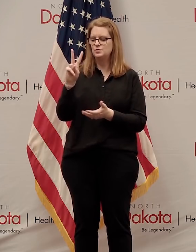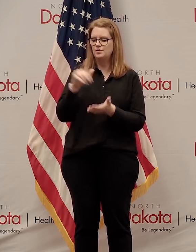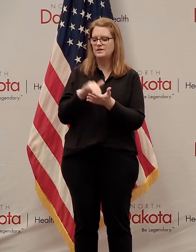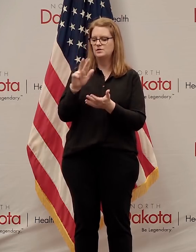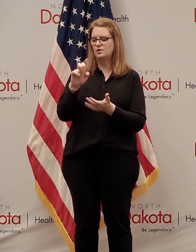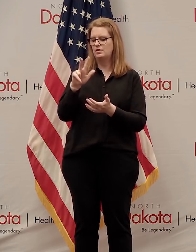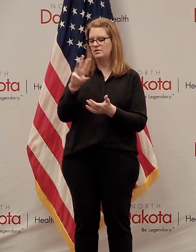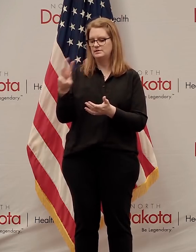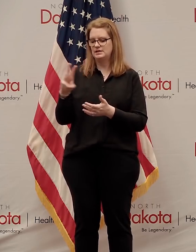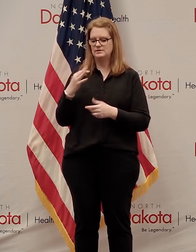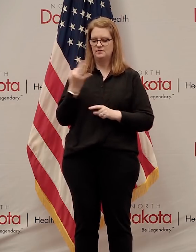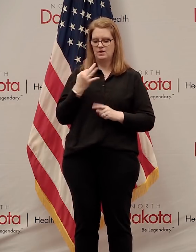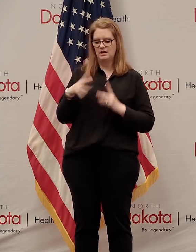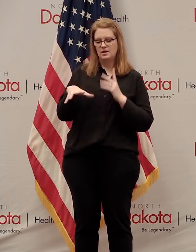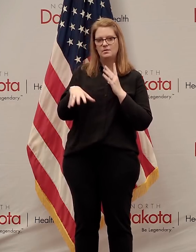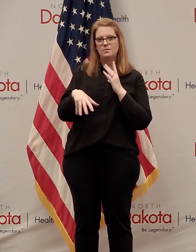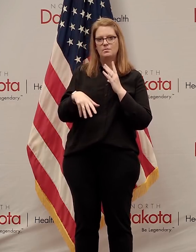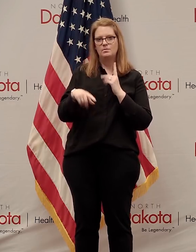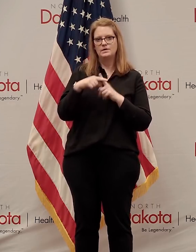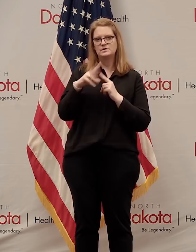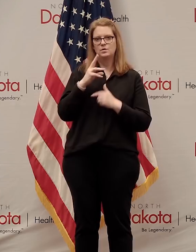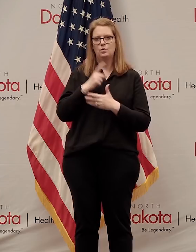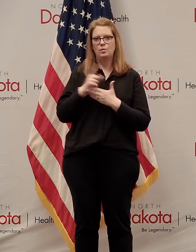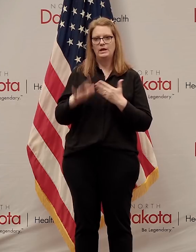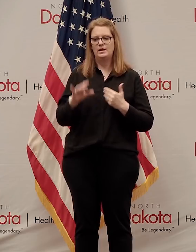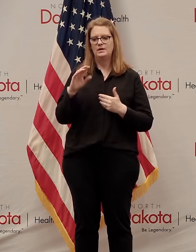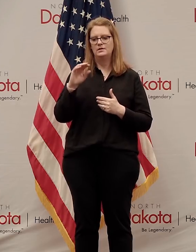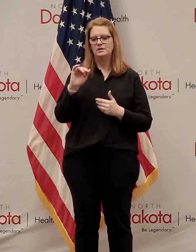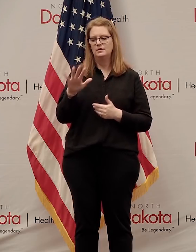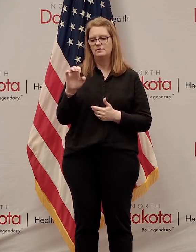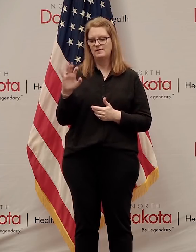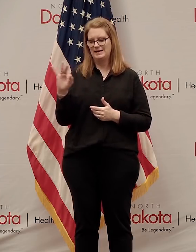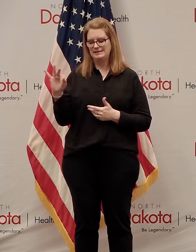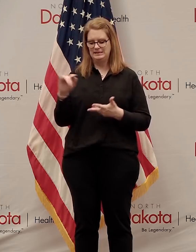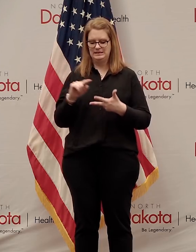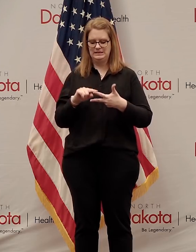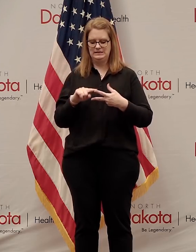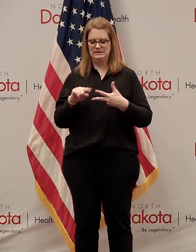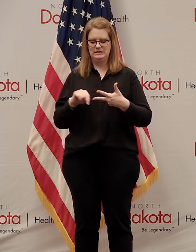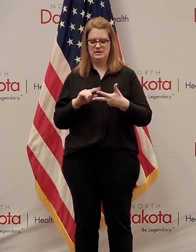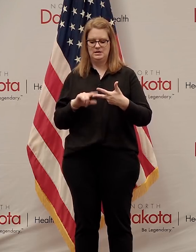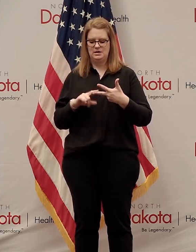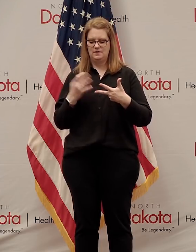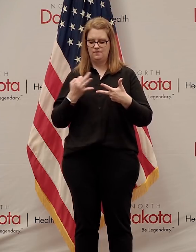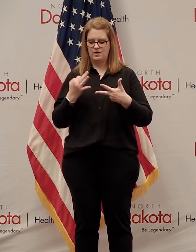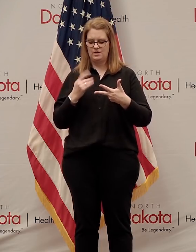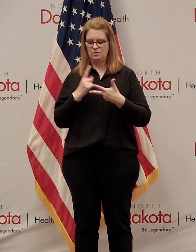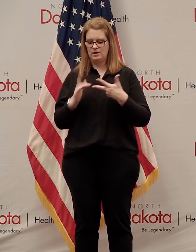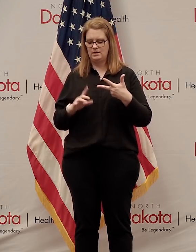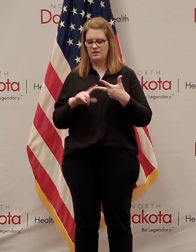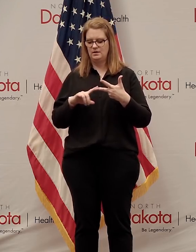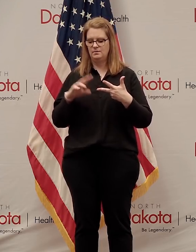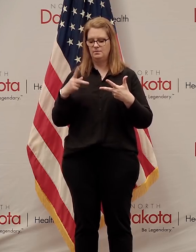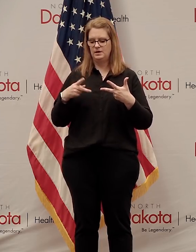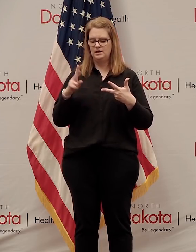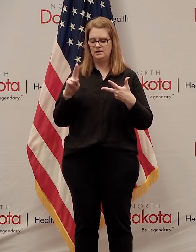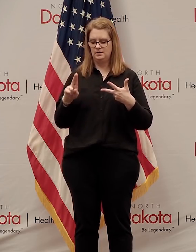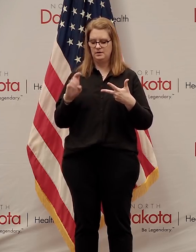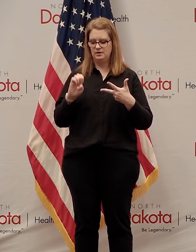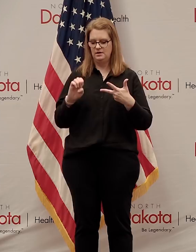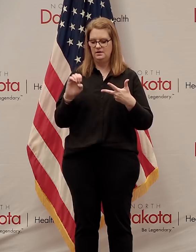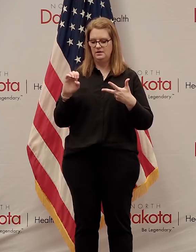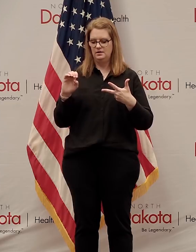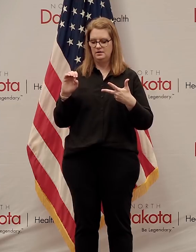Friday plus the weekend on the pandemic unemployment assistance, 519. And Friday plus the weekend for the pandemic emergency